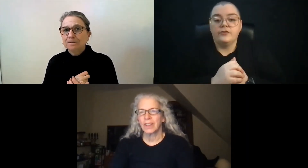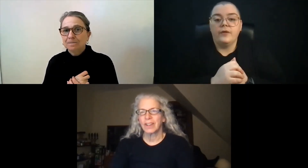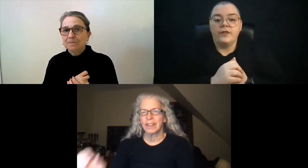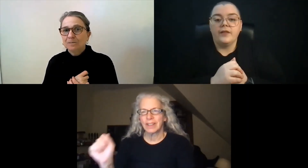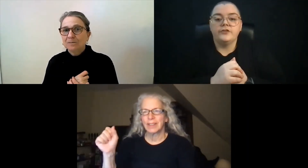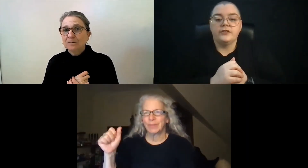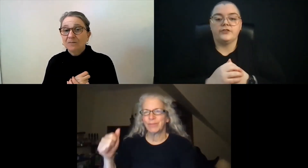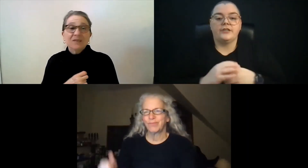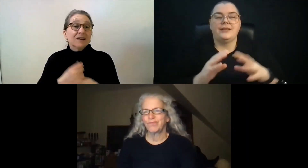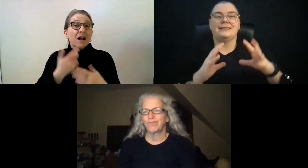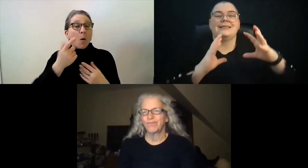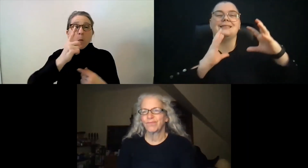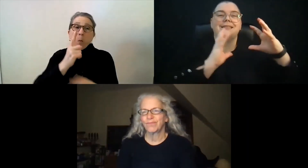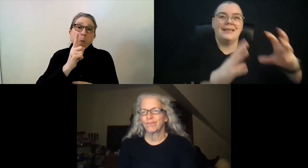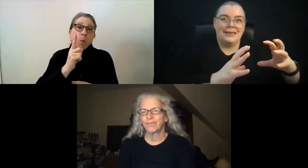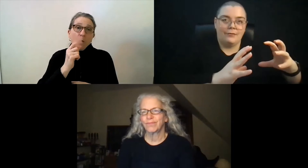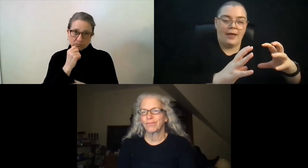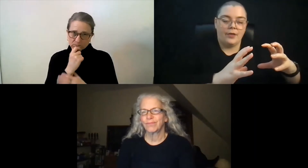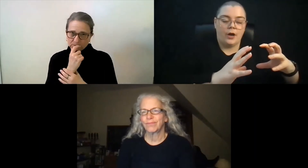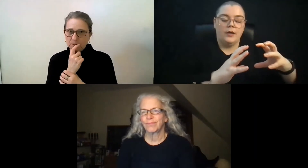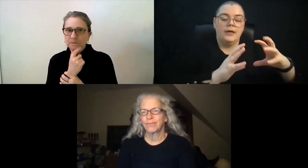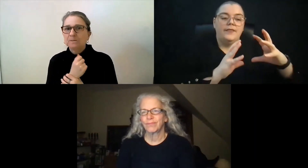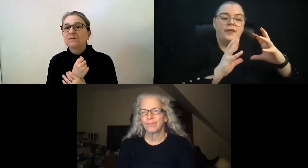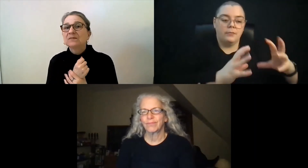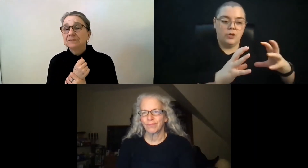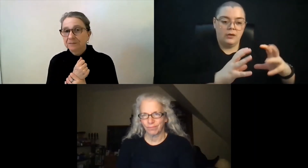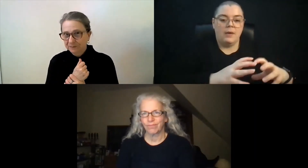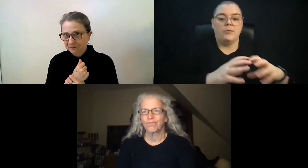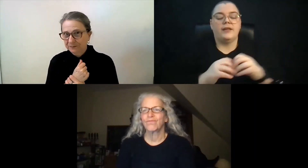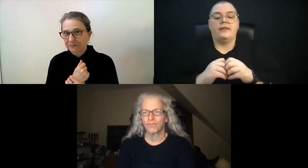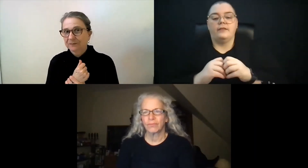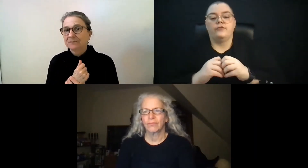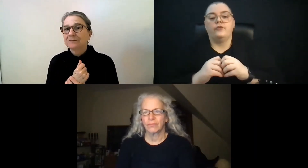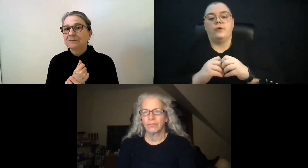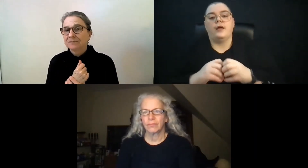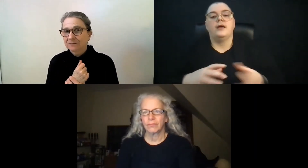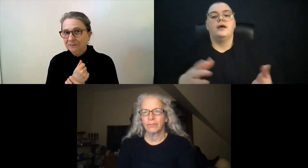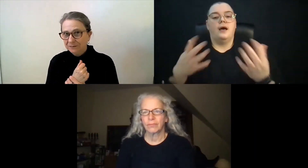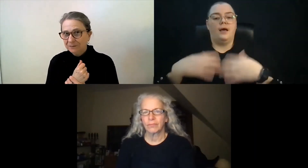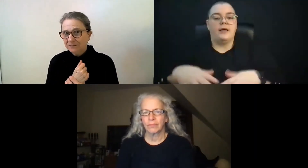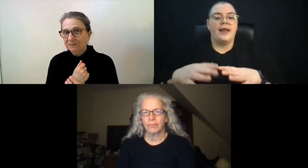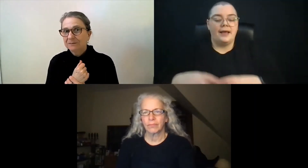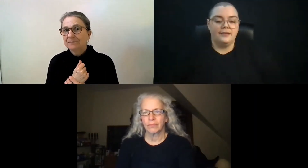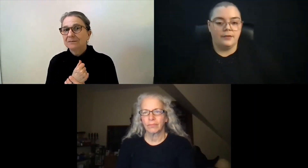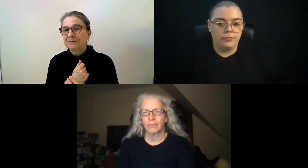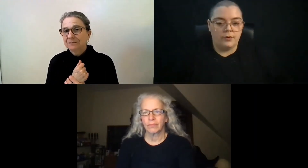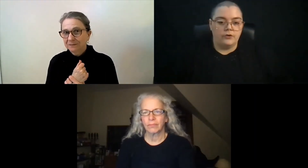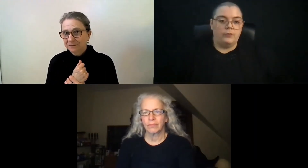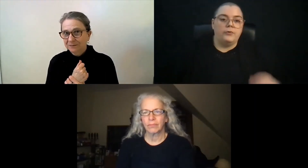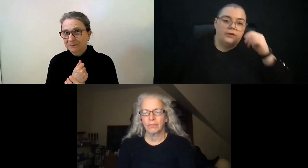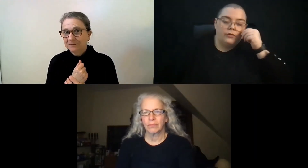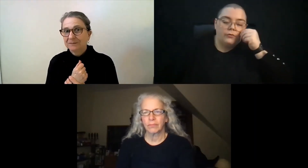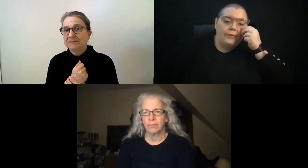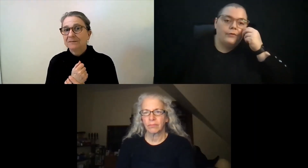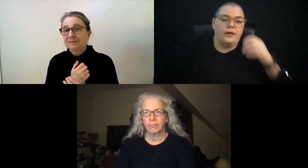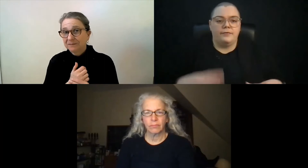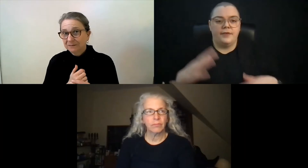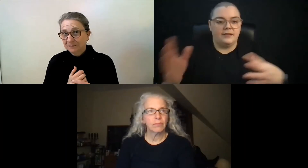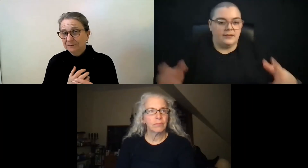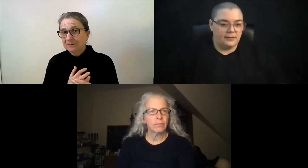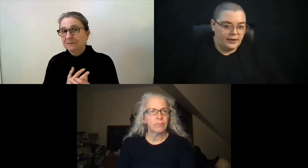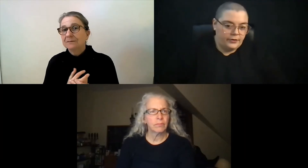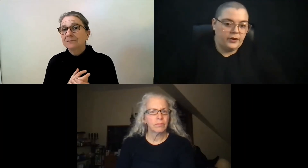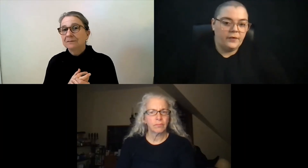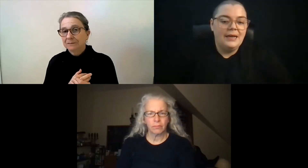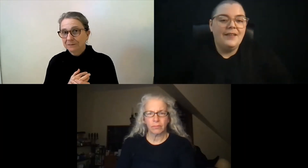English so that the legislators actually get to see, rather, the community member telling their story and access it through an interpretation rather than a